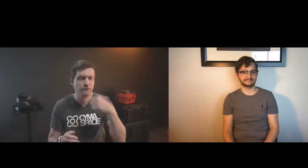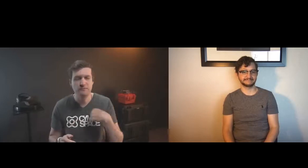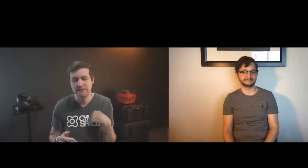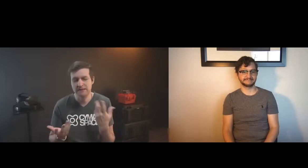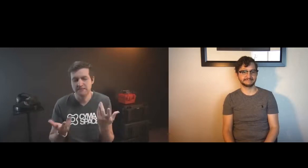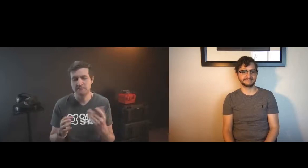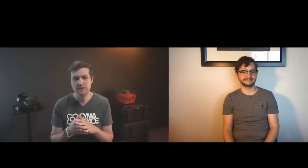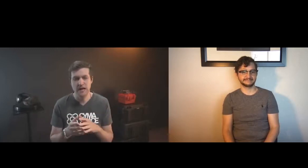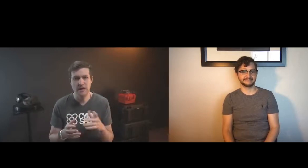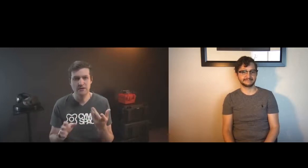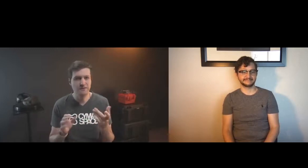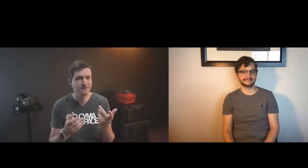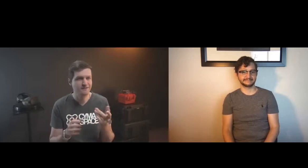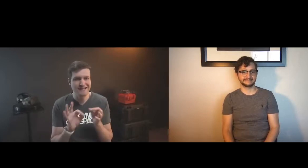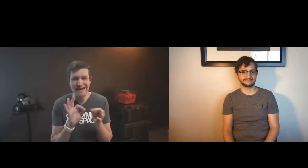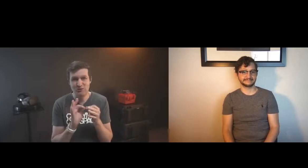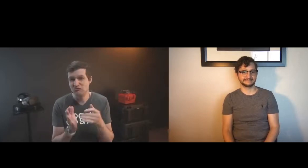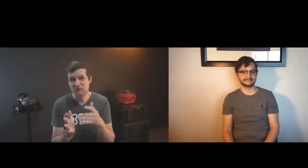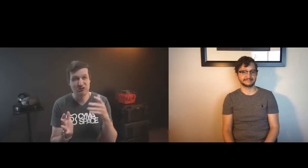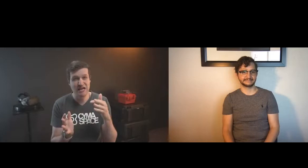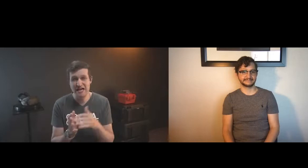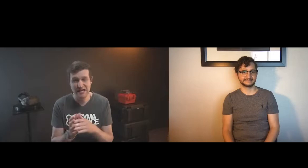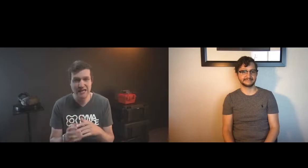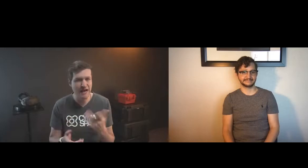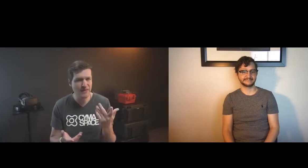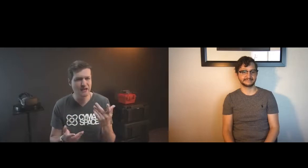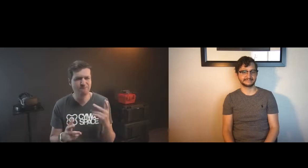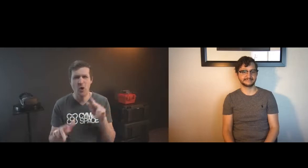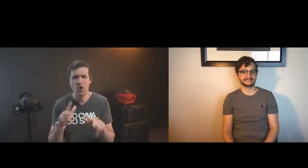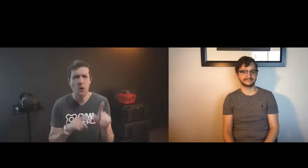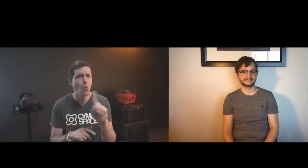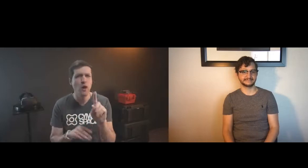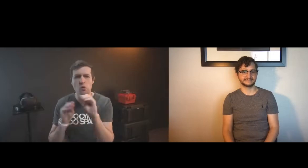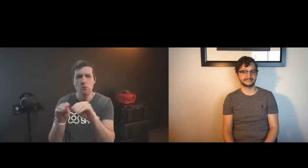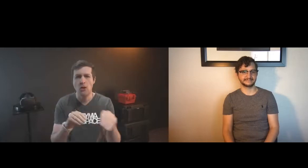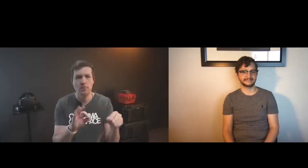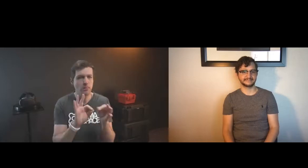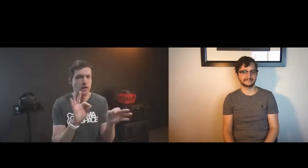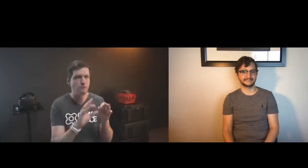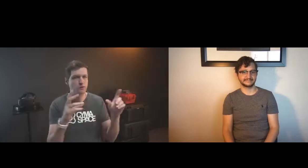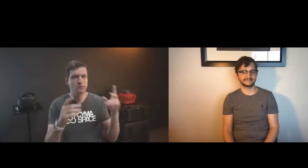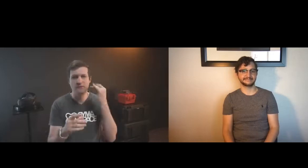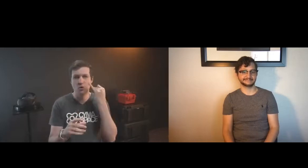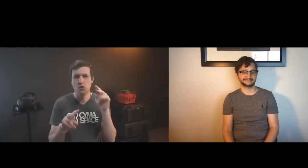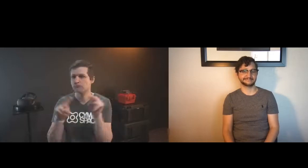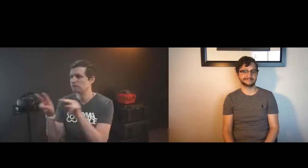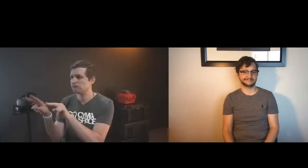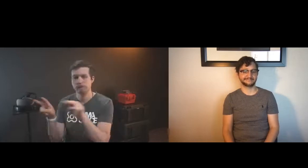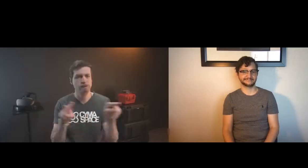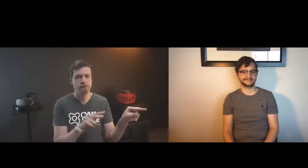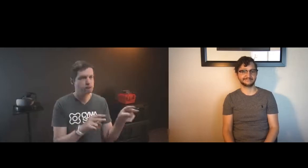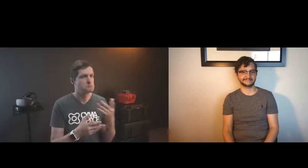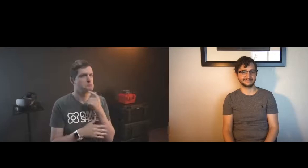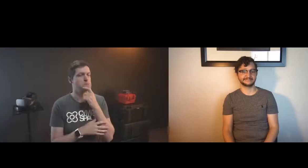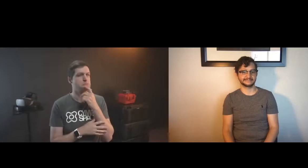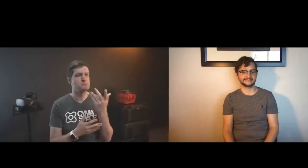technologies they're not accessible for me it's rare to be able to have captioning and and where do you even put the